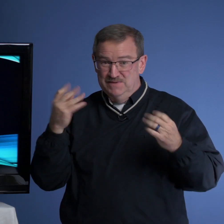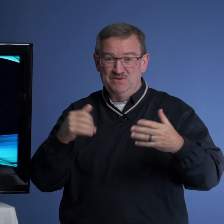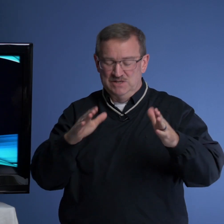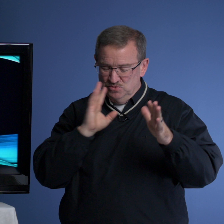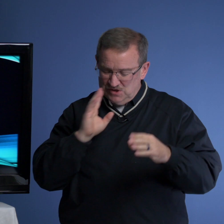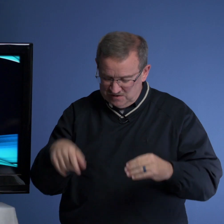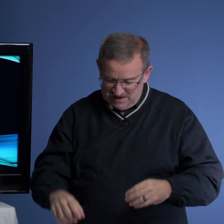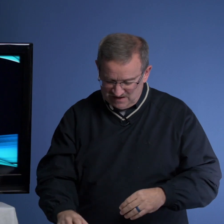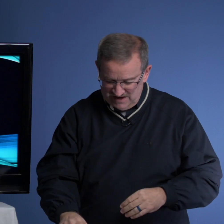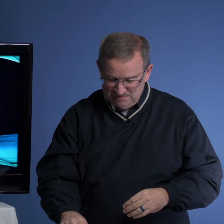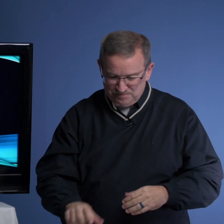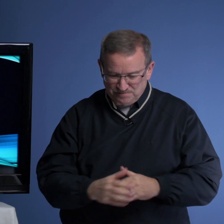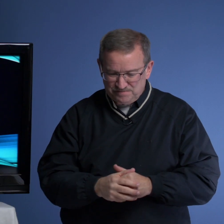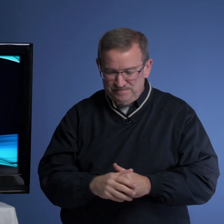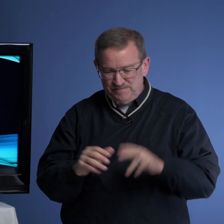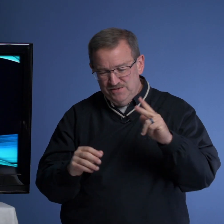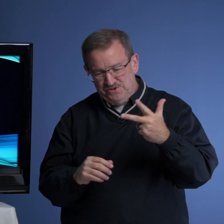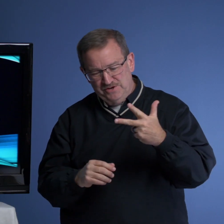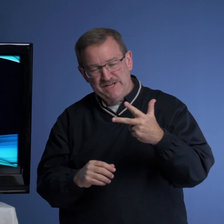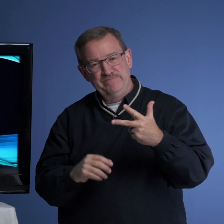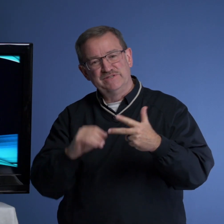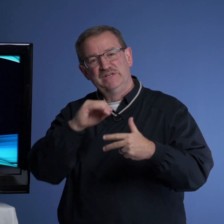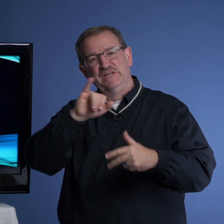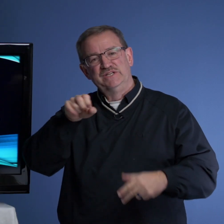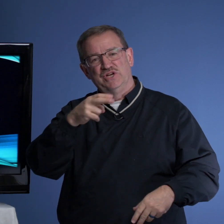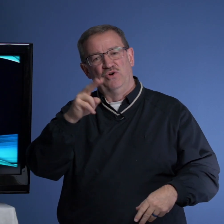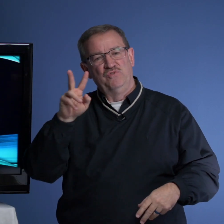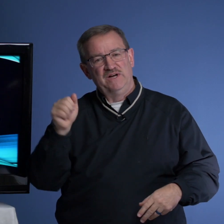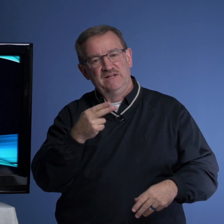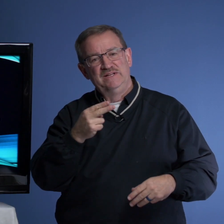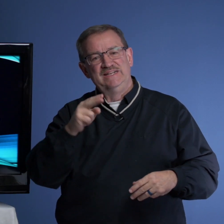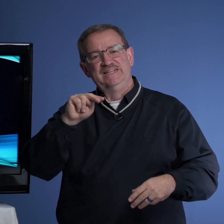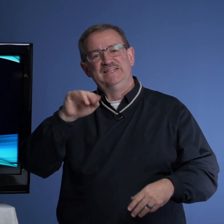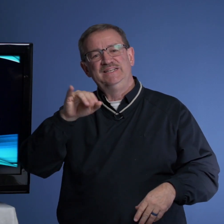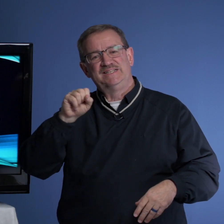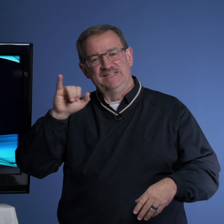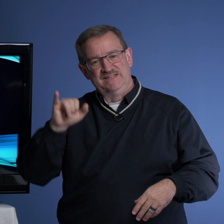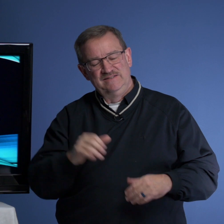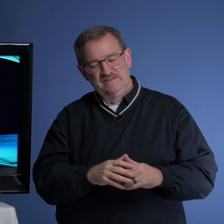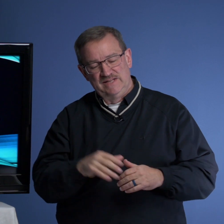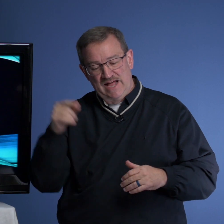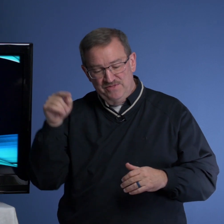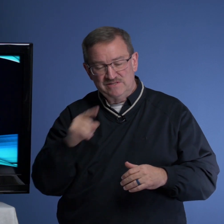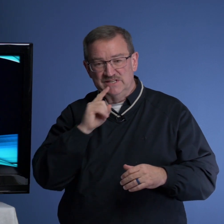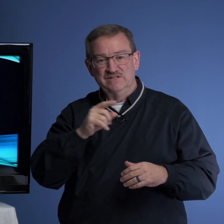many ways, we'll talk about that. The third name is Jehovah Nisi. And this is